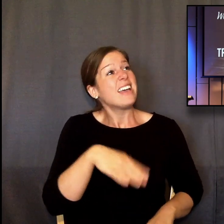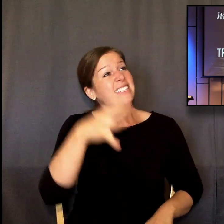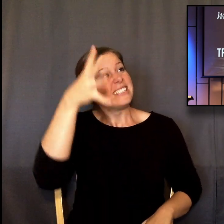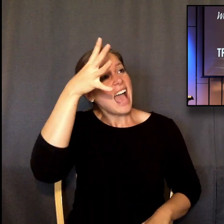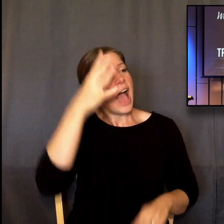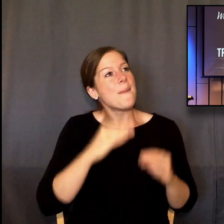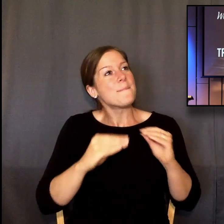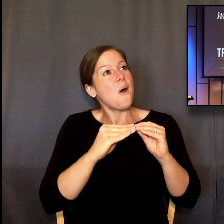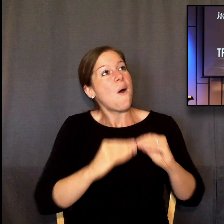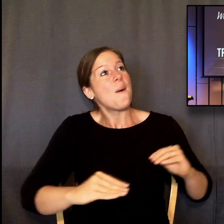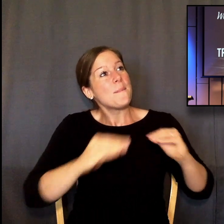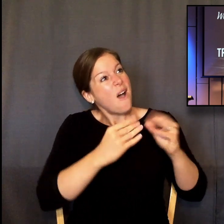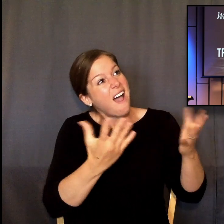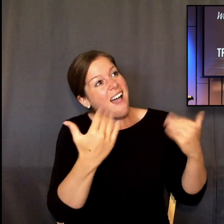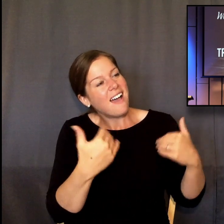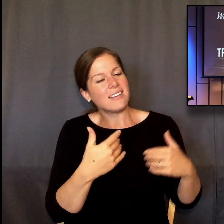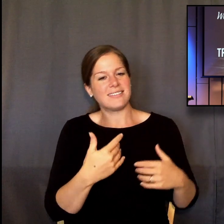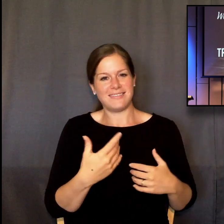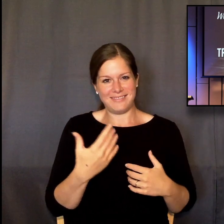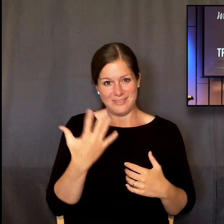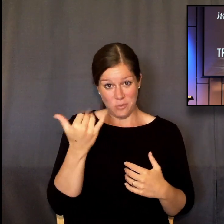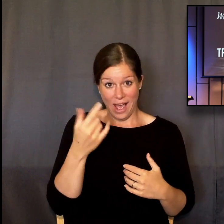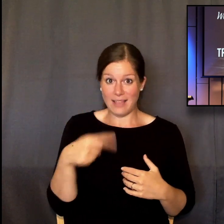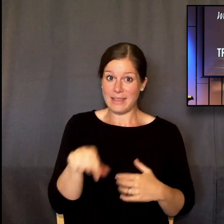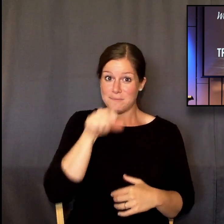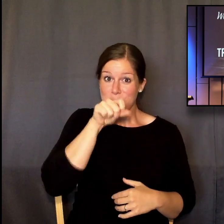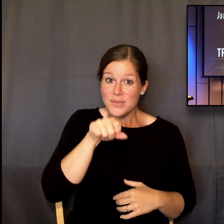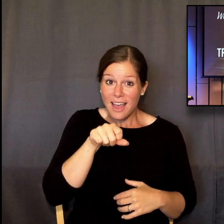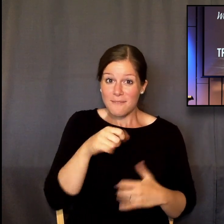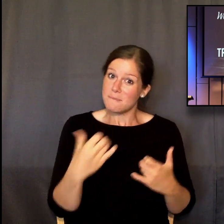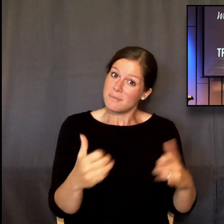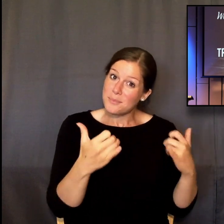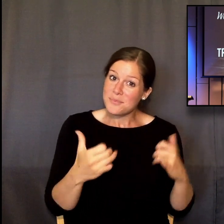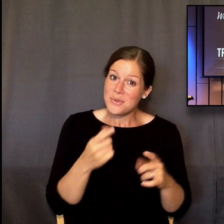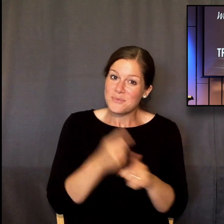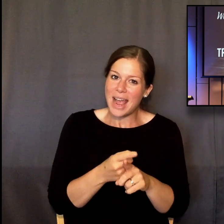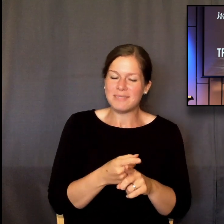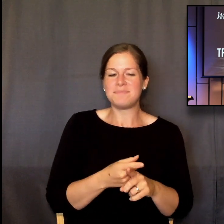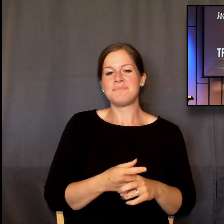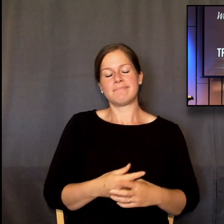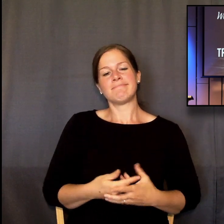I'm more, more. They love it. That's one of the differences between kids and adults.